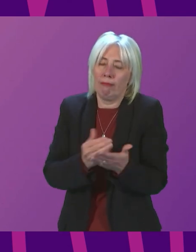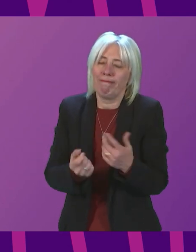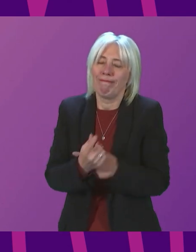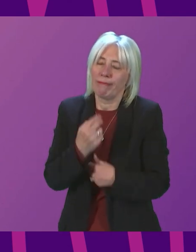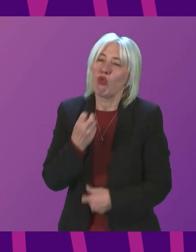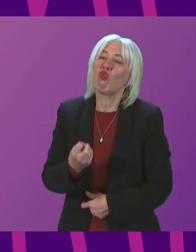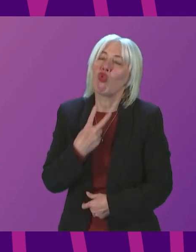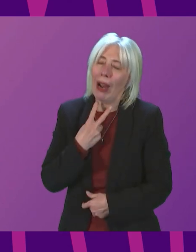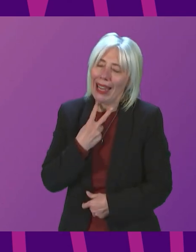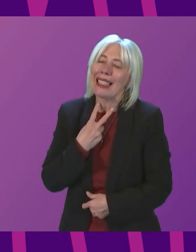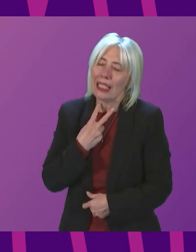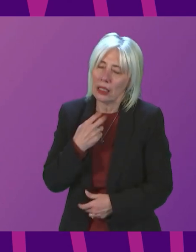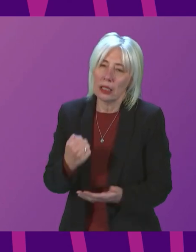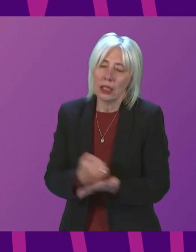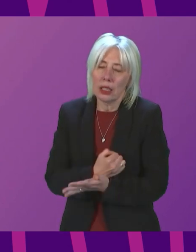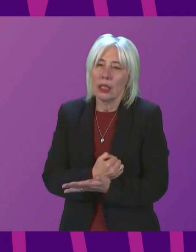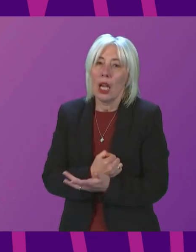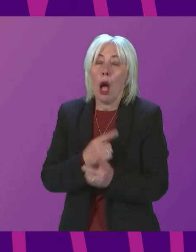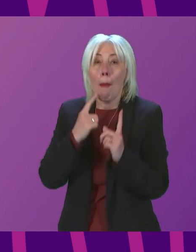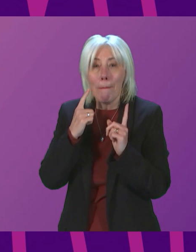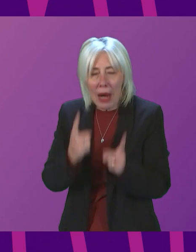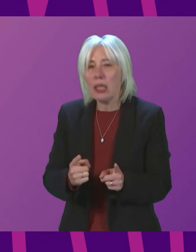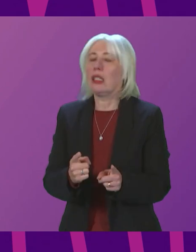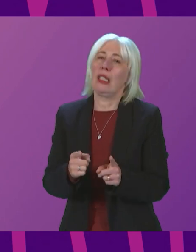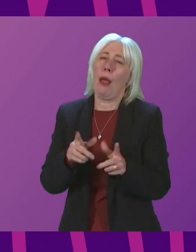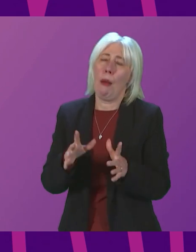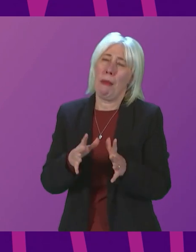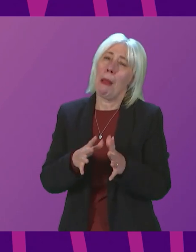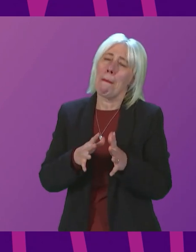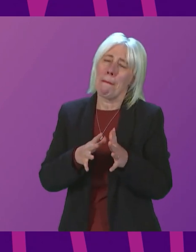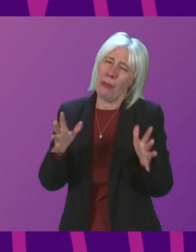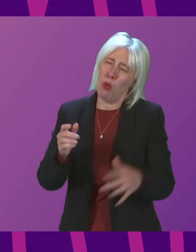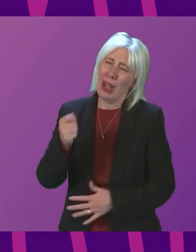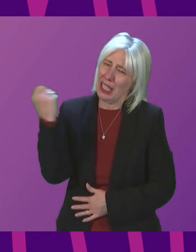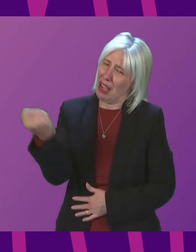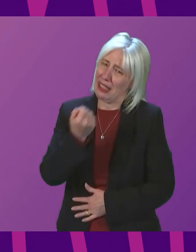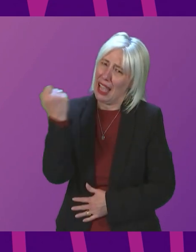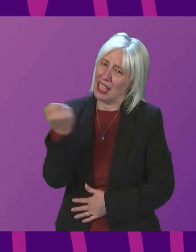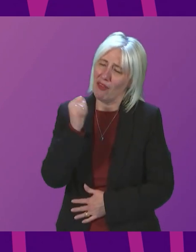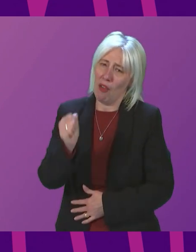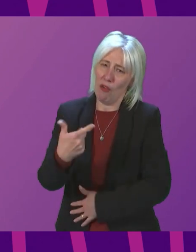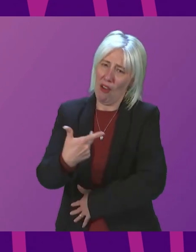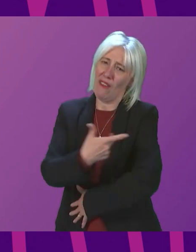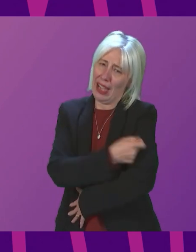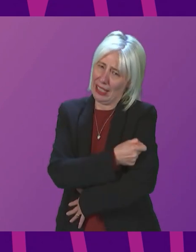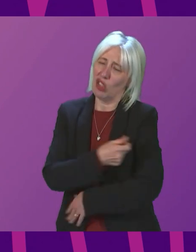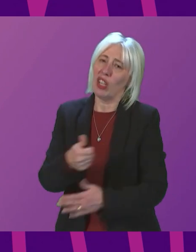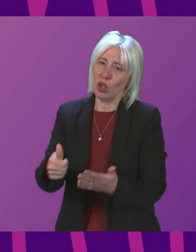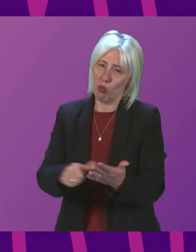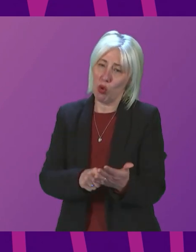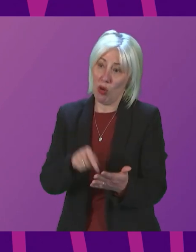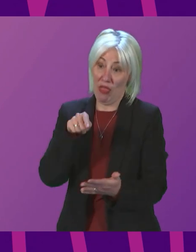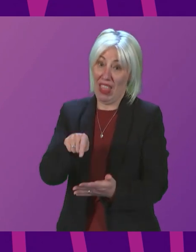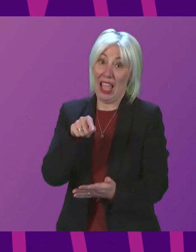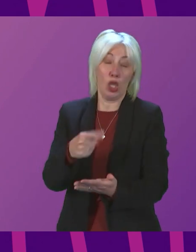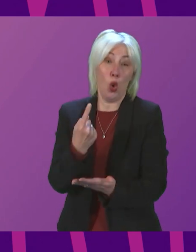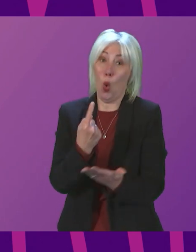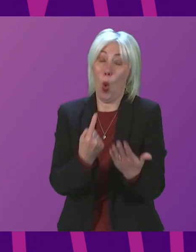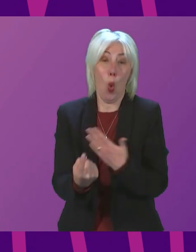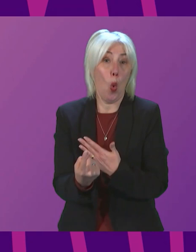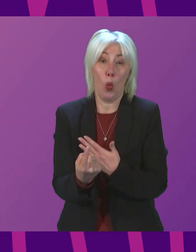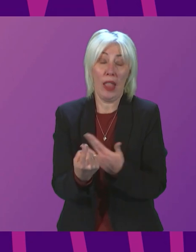regrettable, but that does not take away from the massive success of this vaccination programme, which is the only thing right now